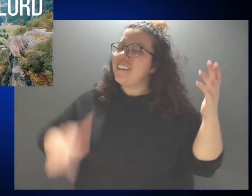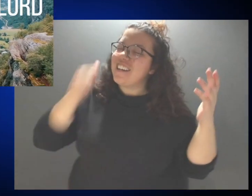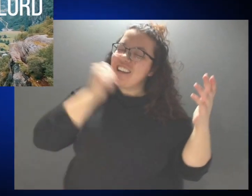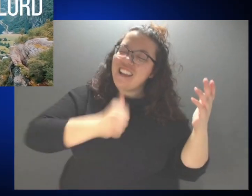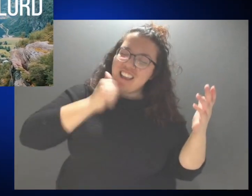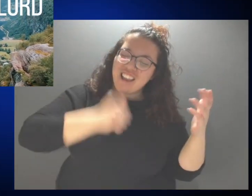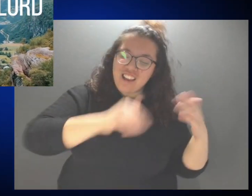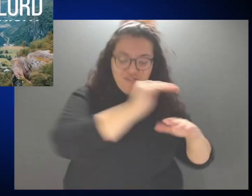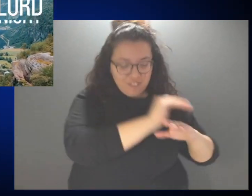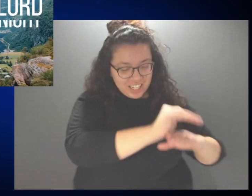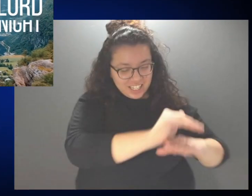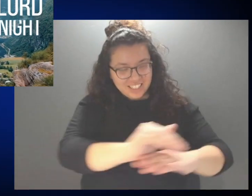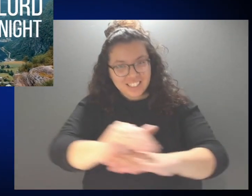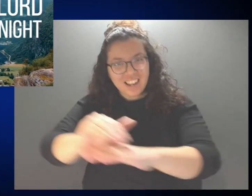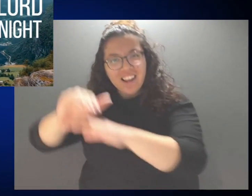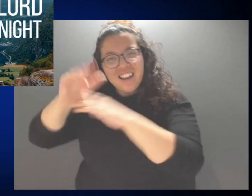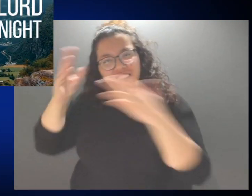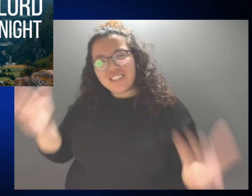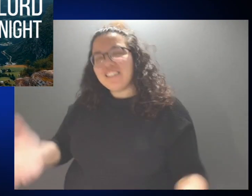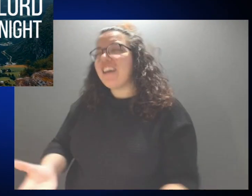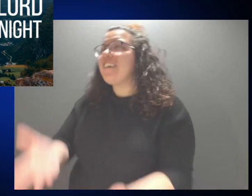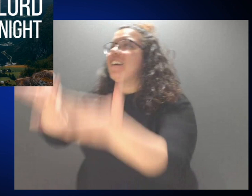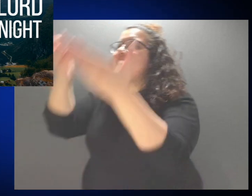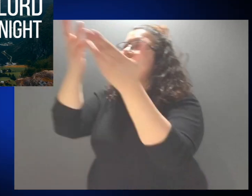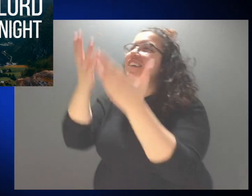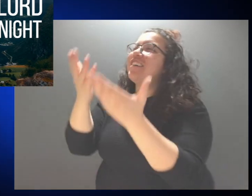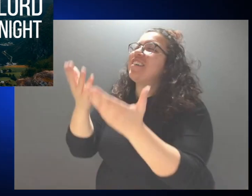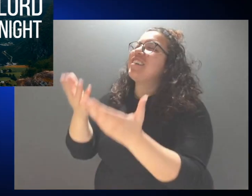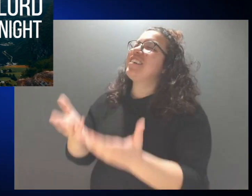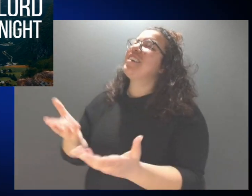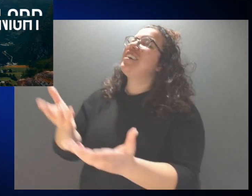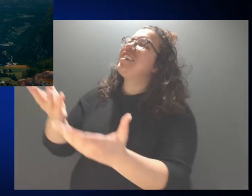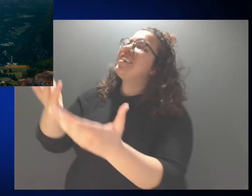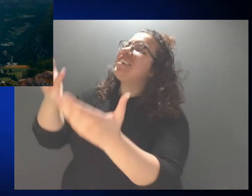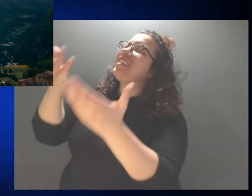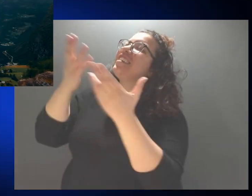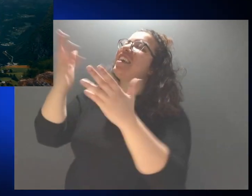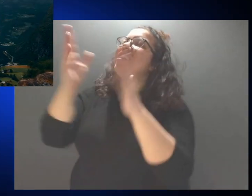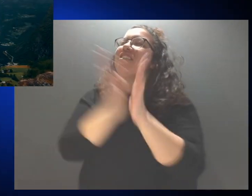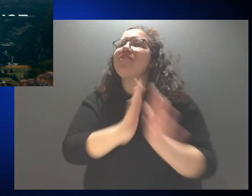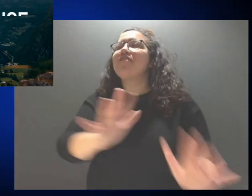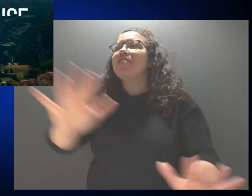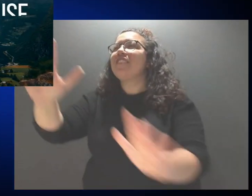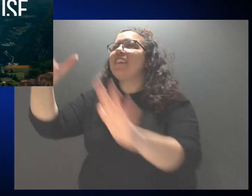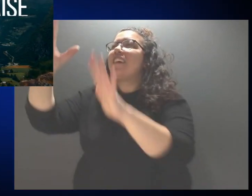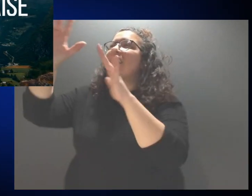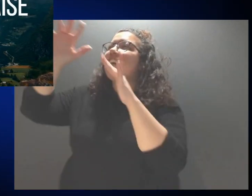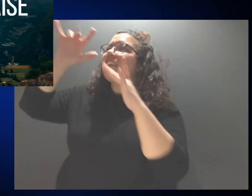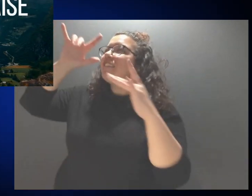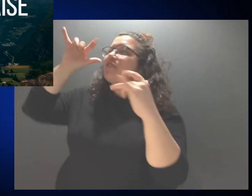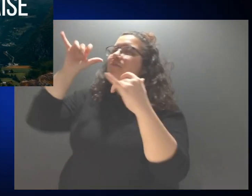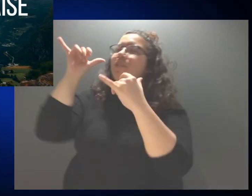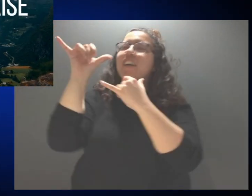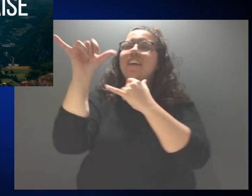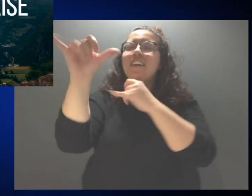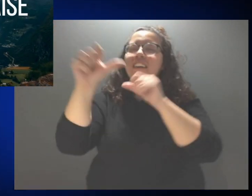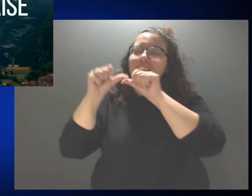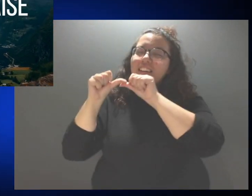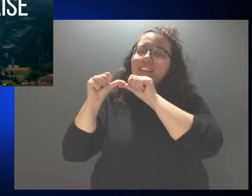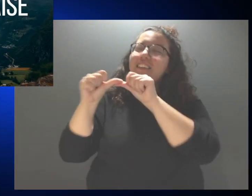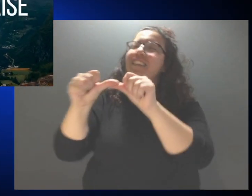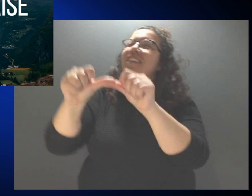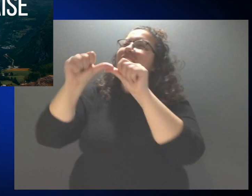Every day and night Never-ending